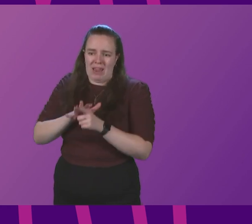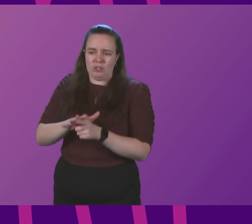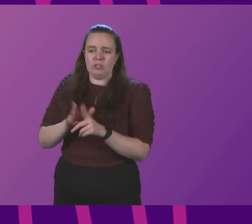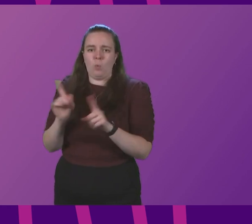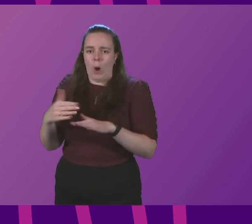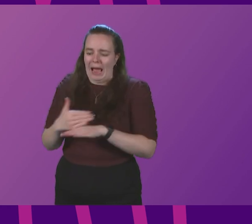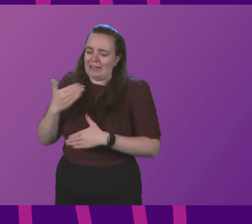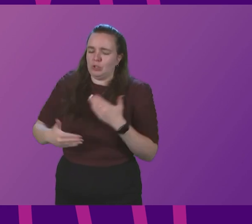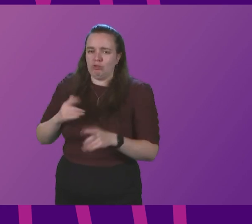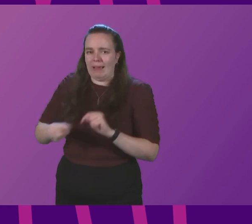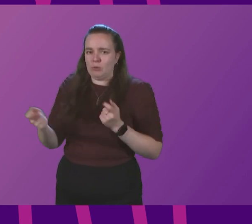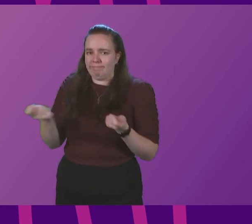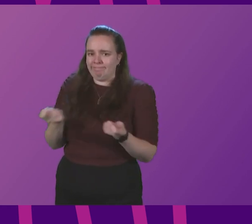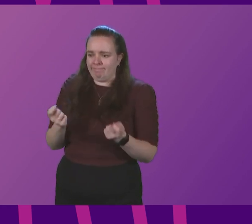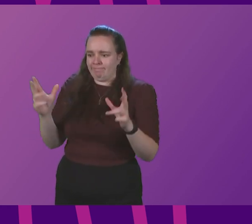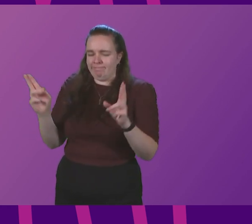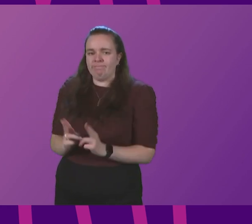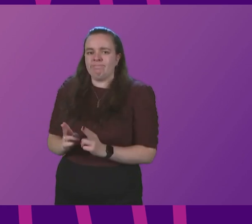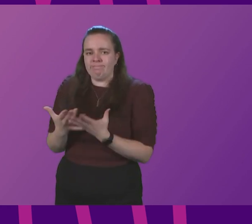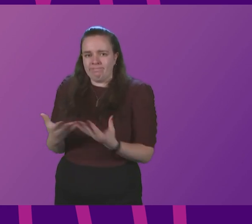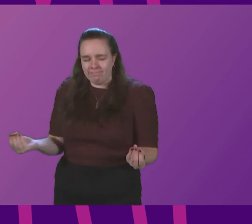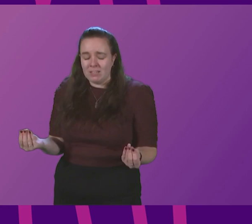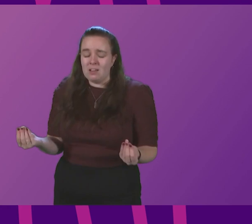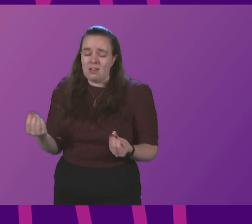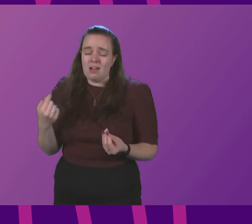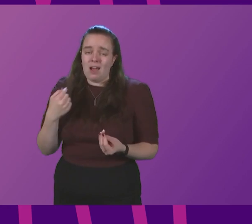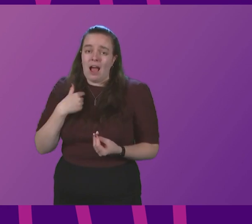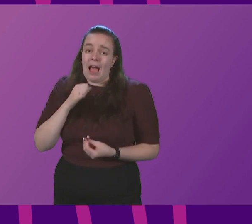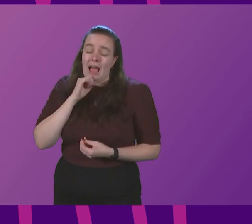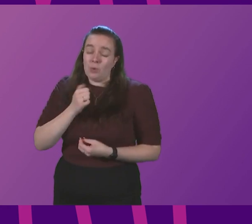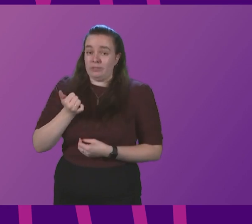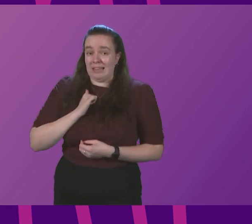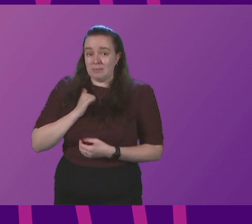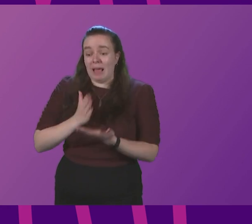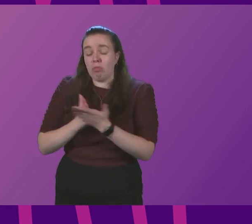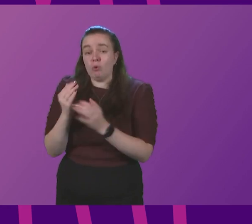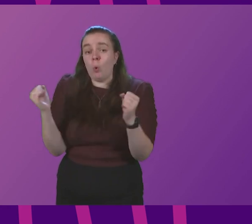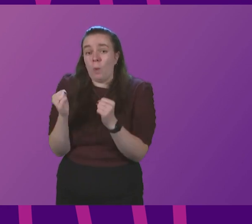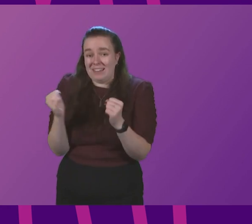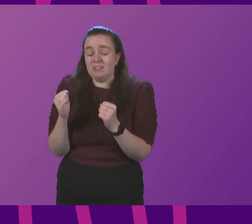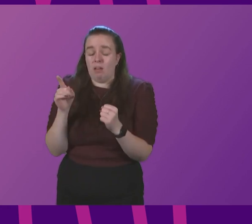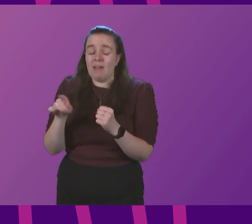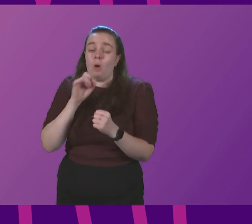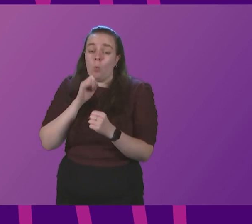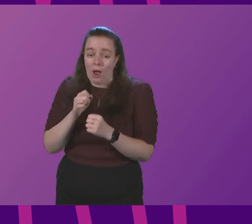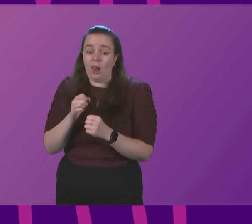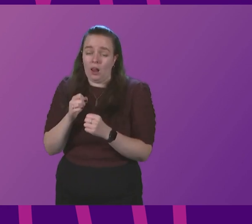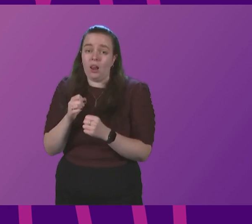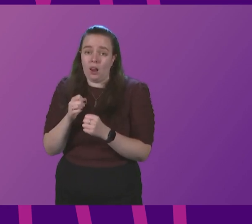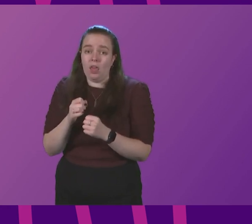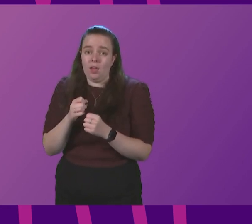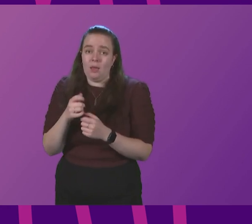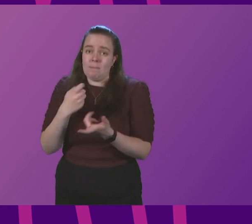to address and resolve those pressures, and that will continue. In fact, I would strongly suspect over the winter period that will, if anything, only